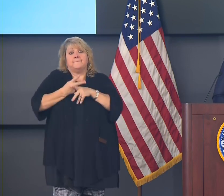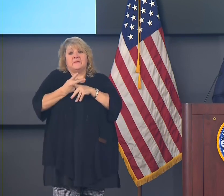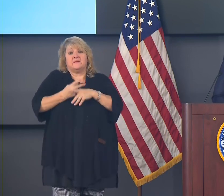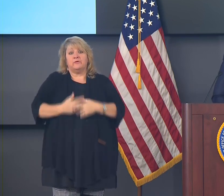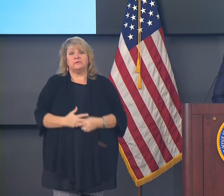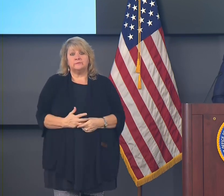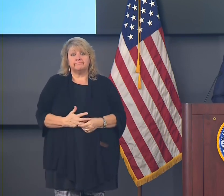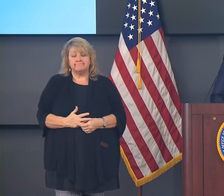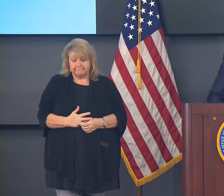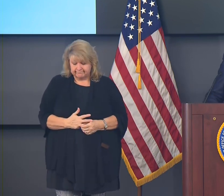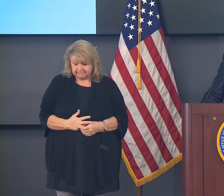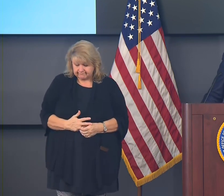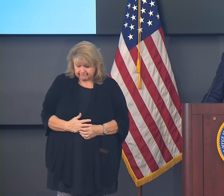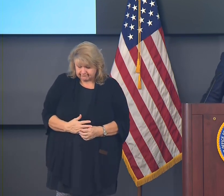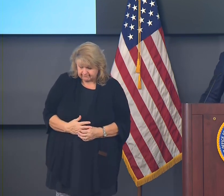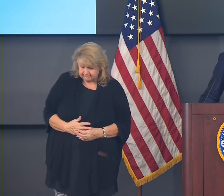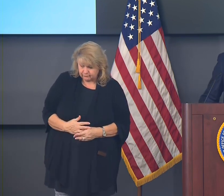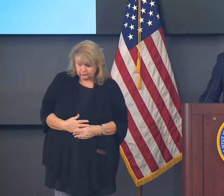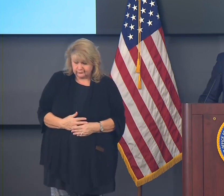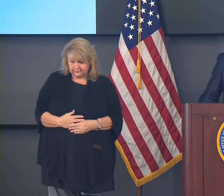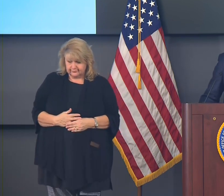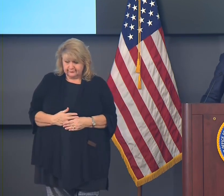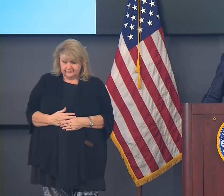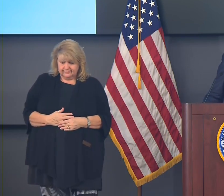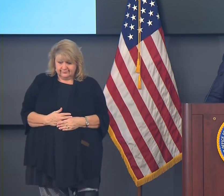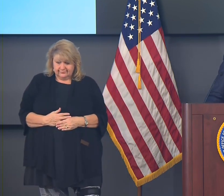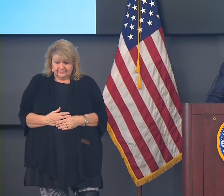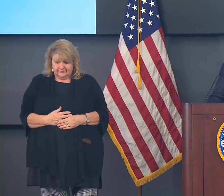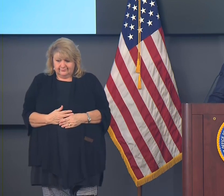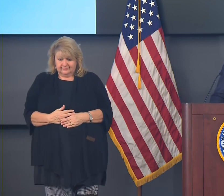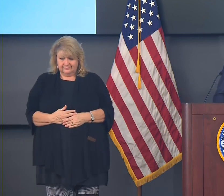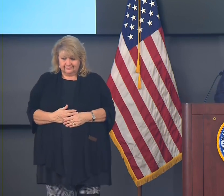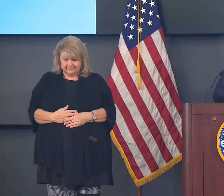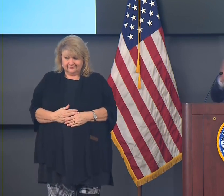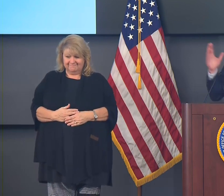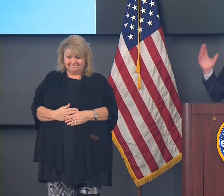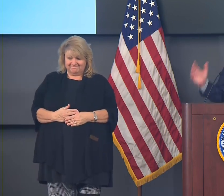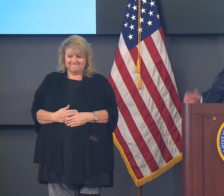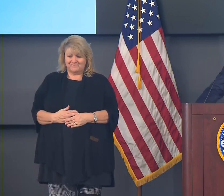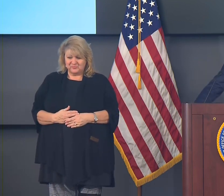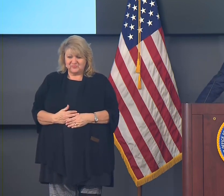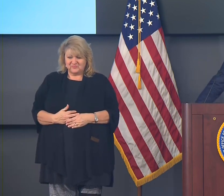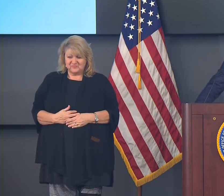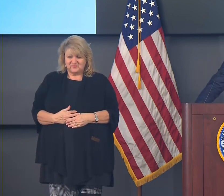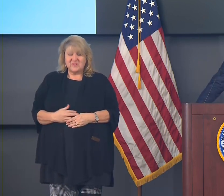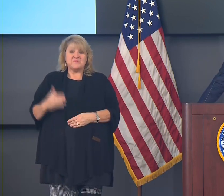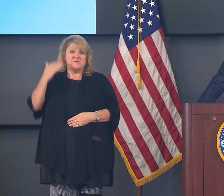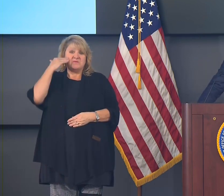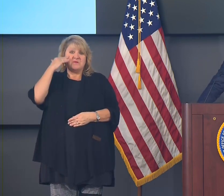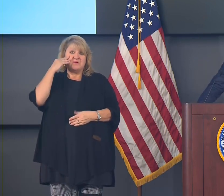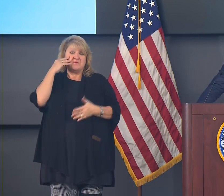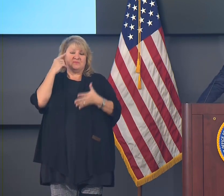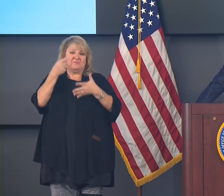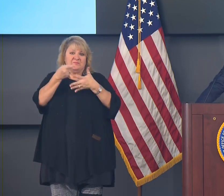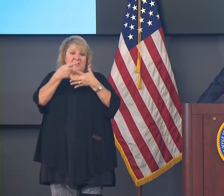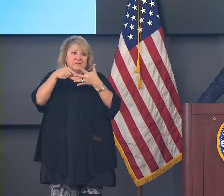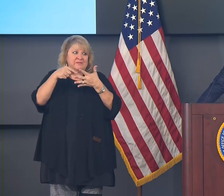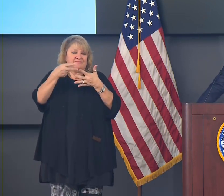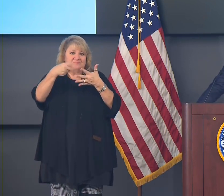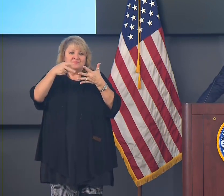The next few weeks would normally be the time for holiday parties of all sorts, office parties,